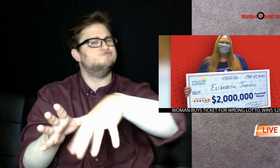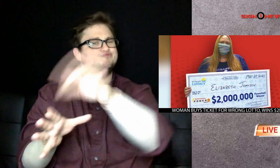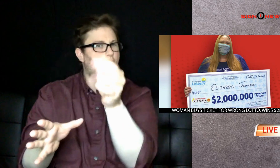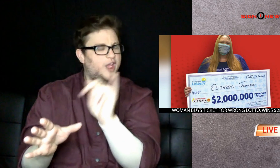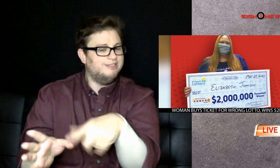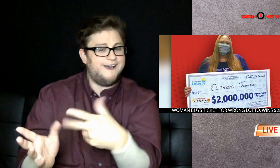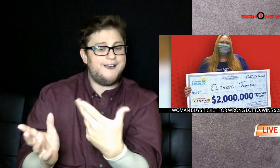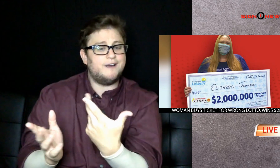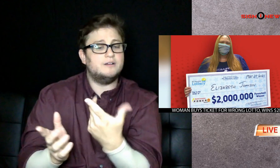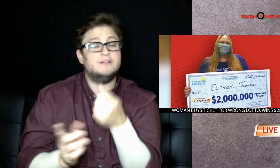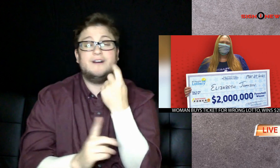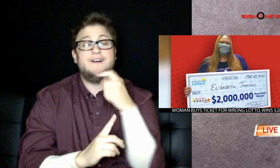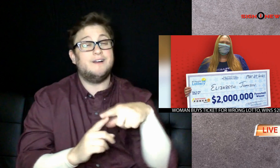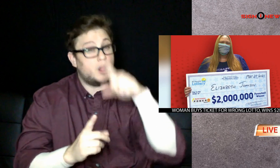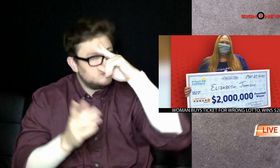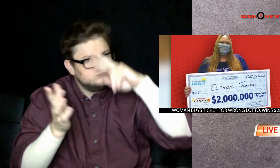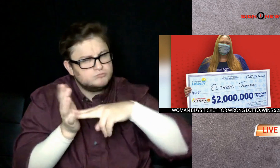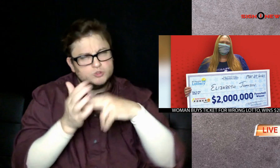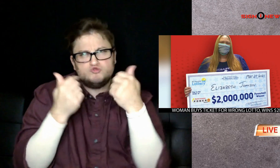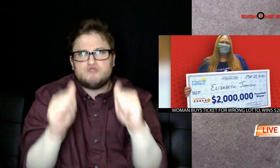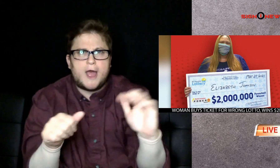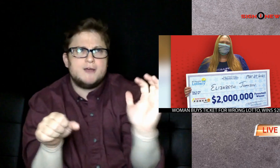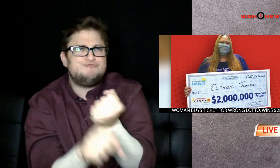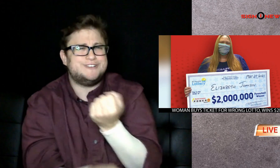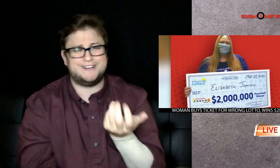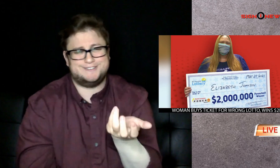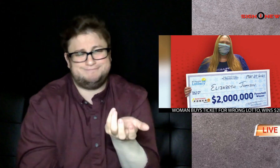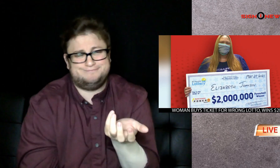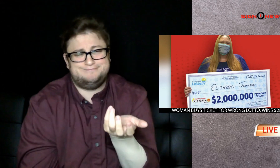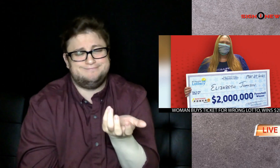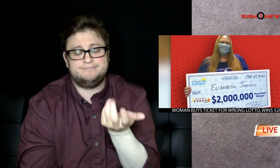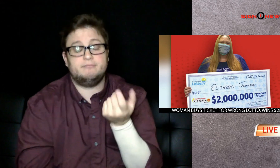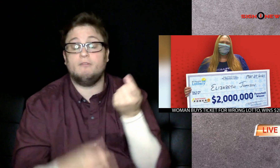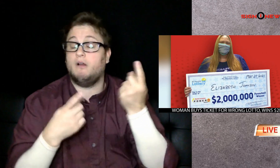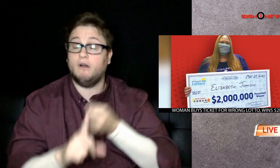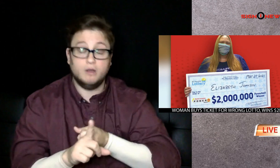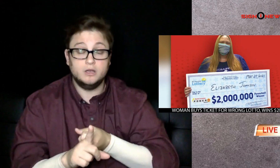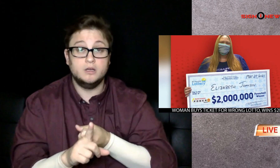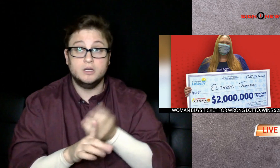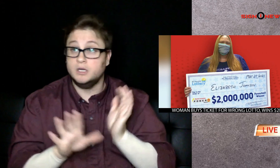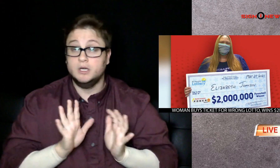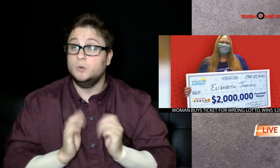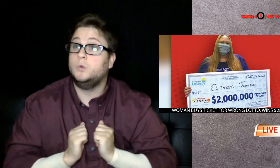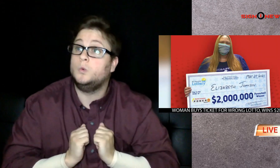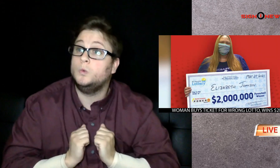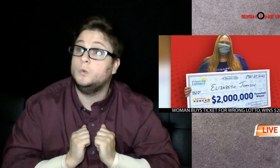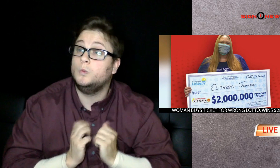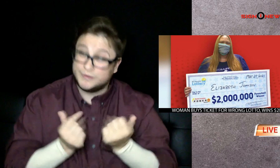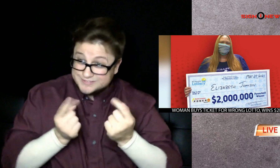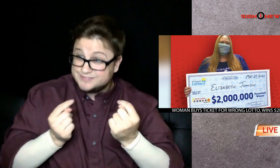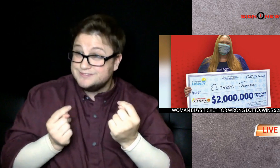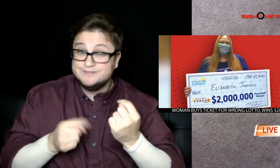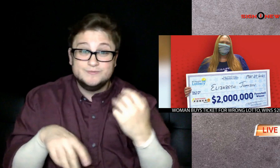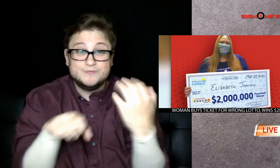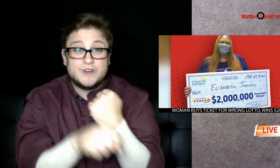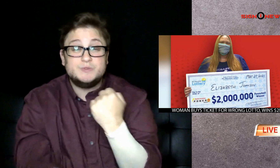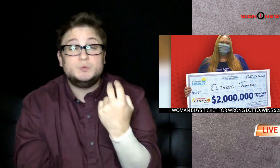Elizabeth Johnson of Lukama, North Carolina, won two million dollars after buying a lottery